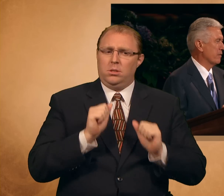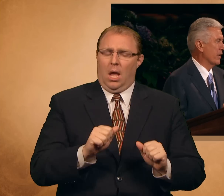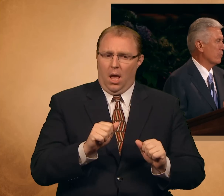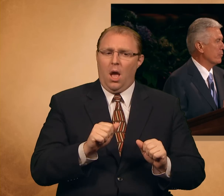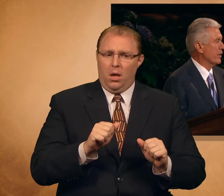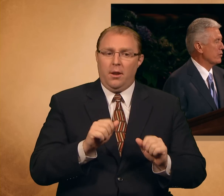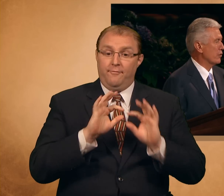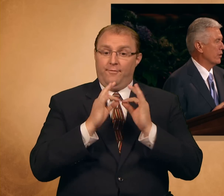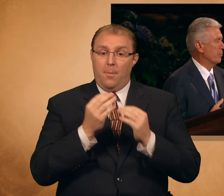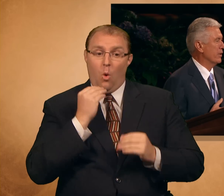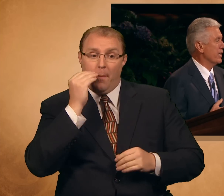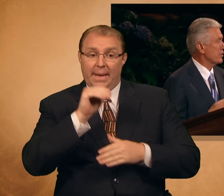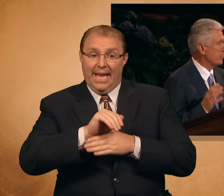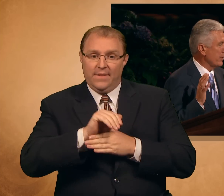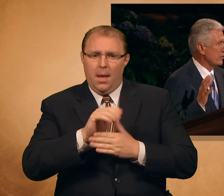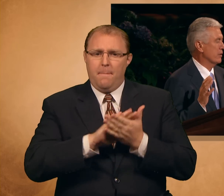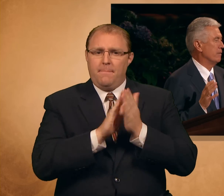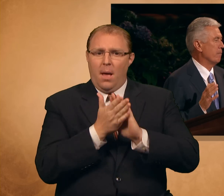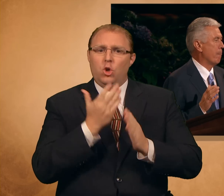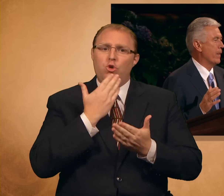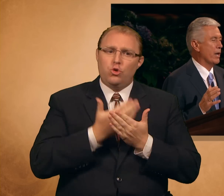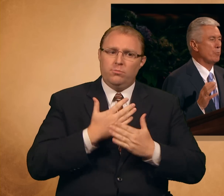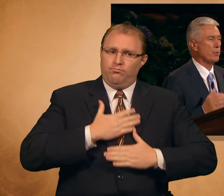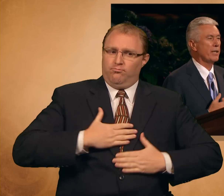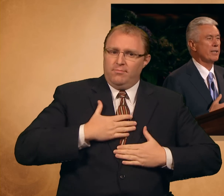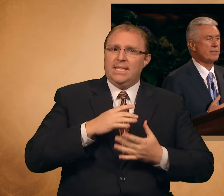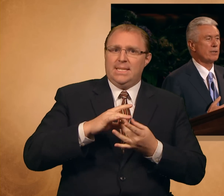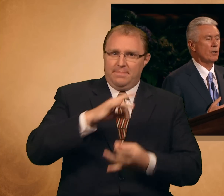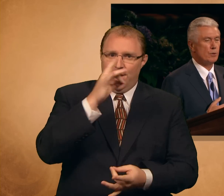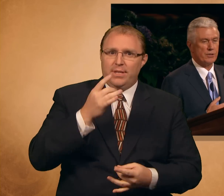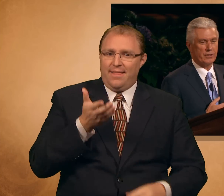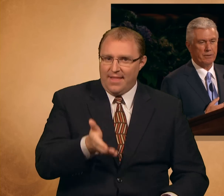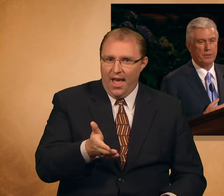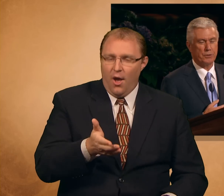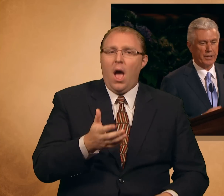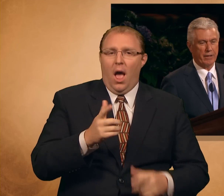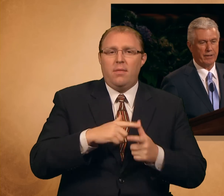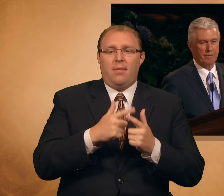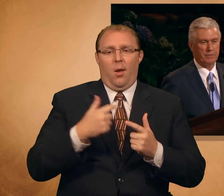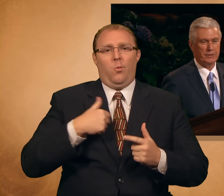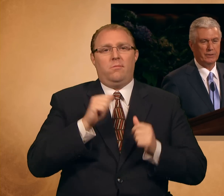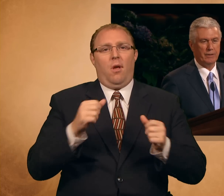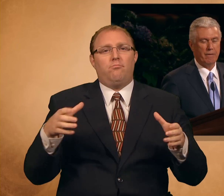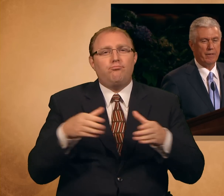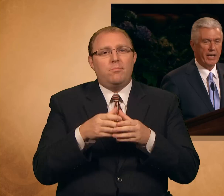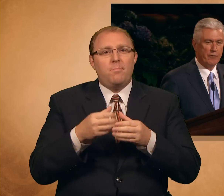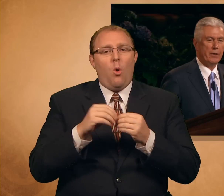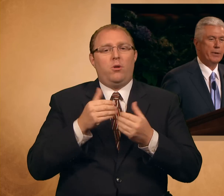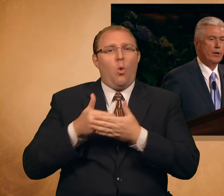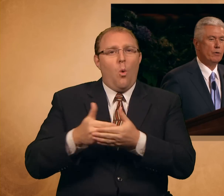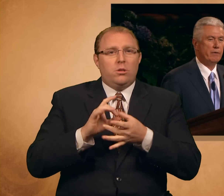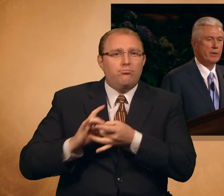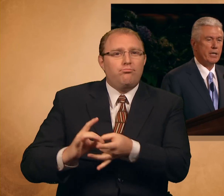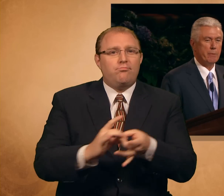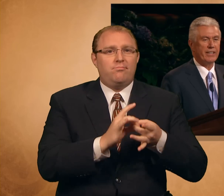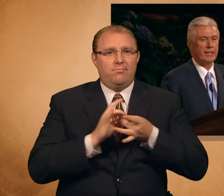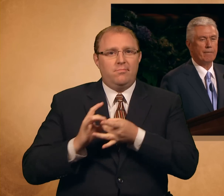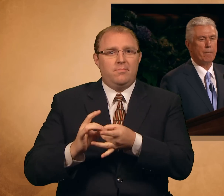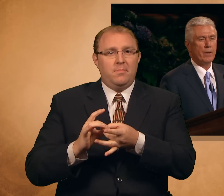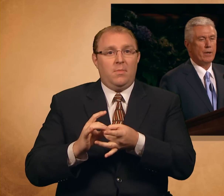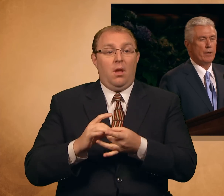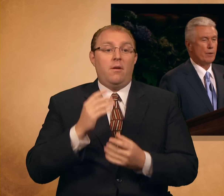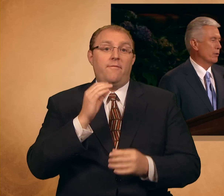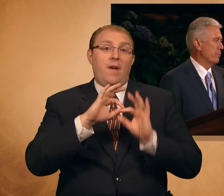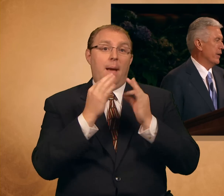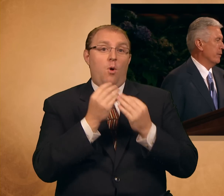family that would be enjoyable and spiritual and bring us closer together? That family home evening,